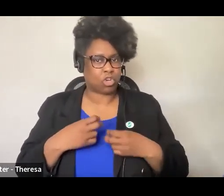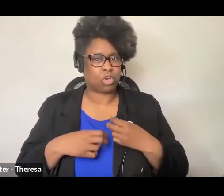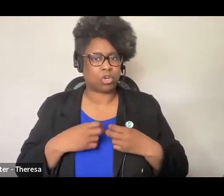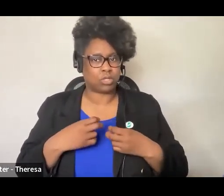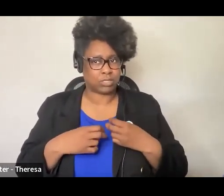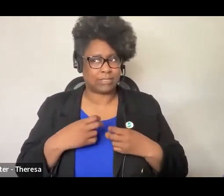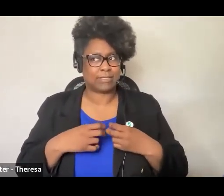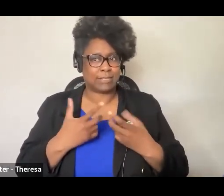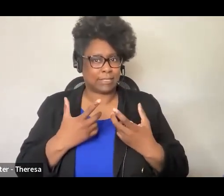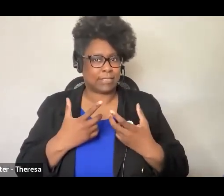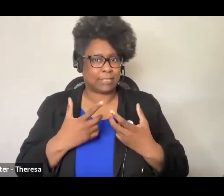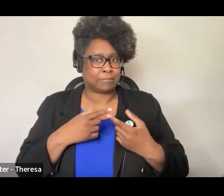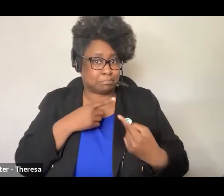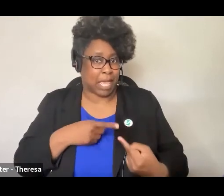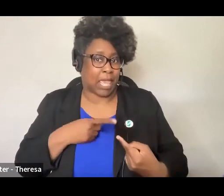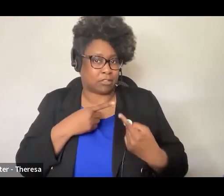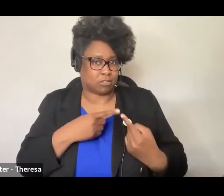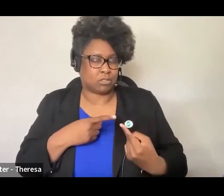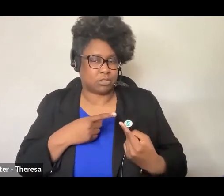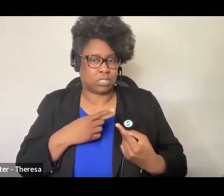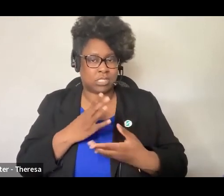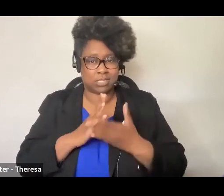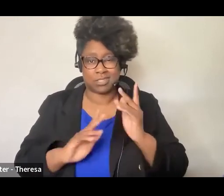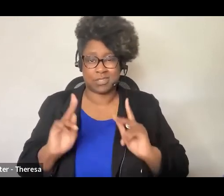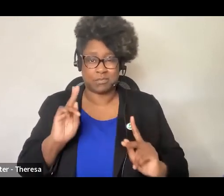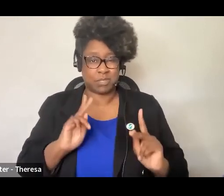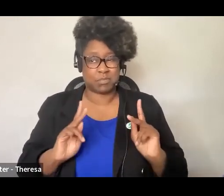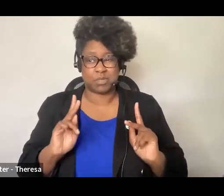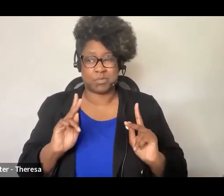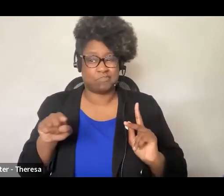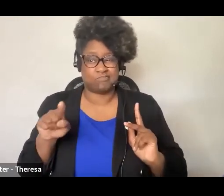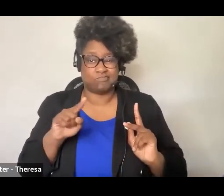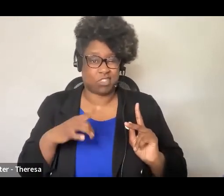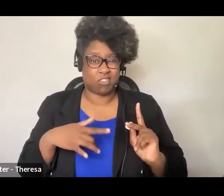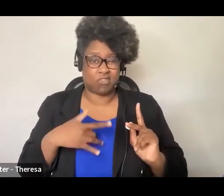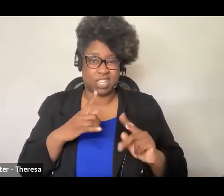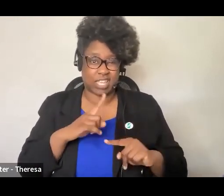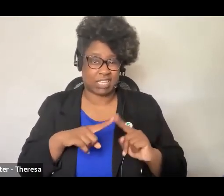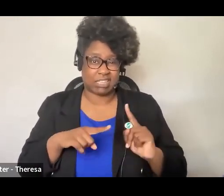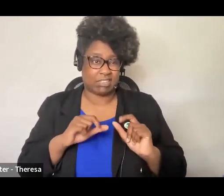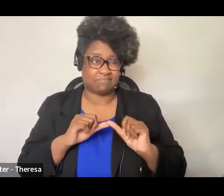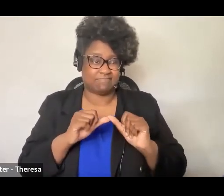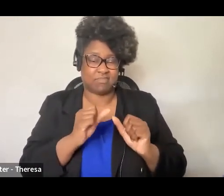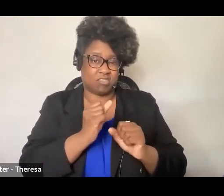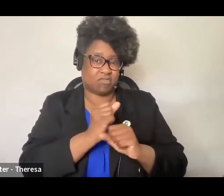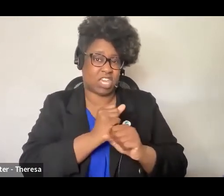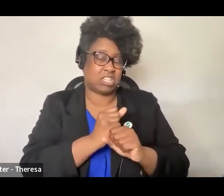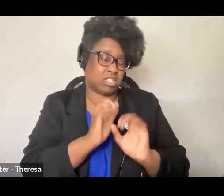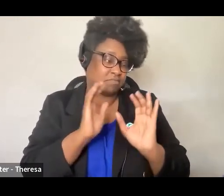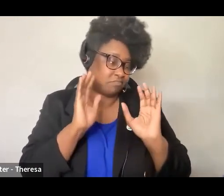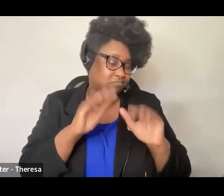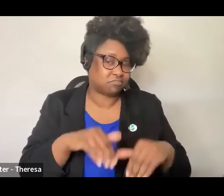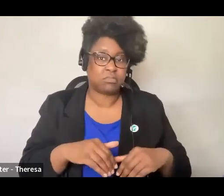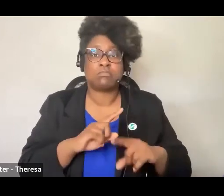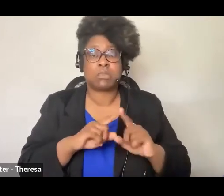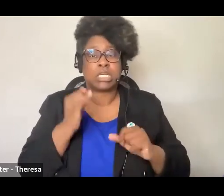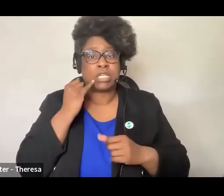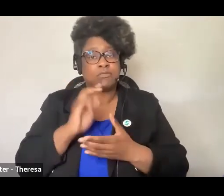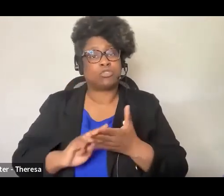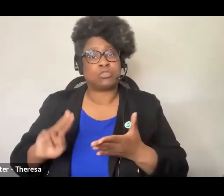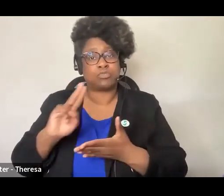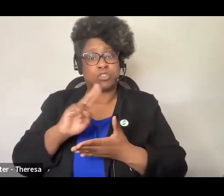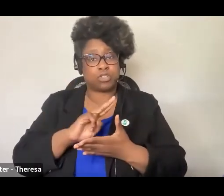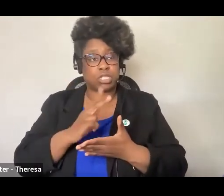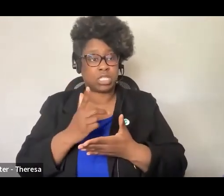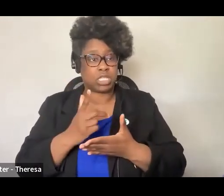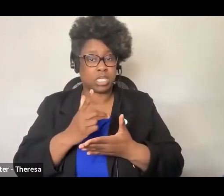battle to wage and some people aren't, you know, don't feel like it's sustainable to fight that but I think as long as universities reward a particular